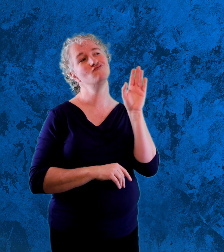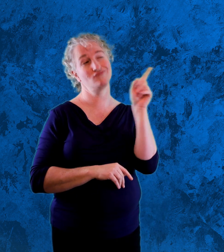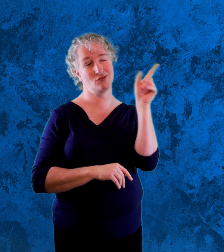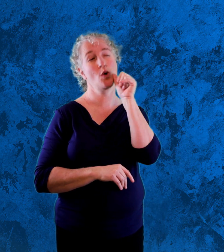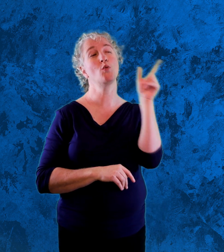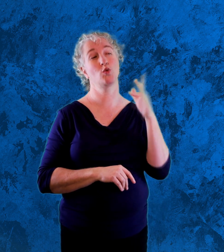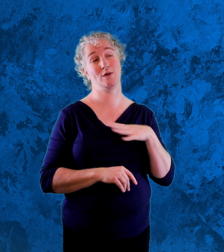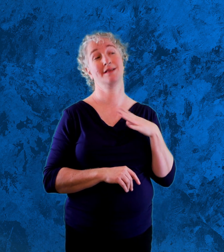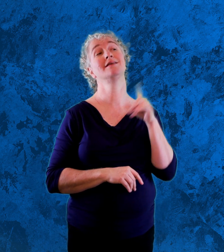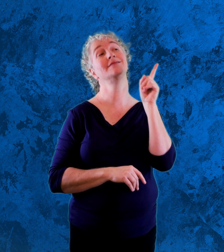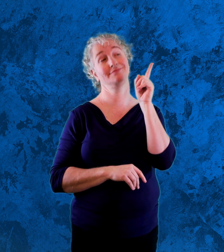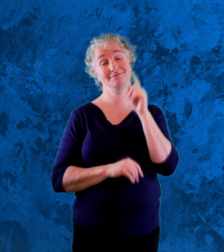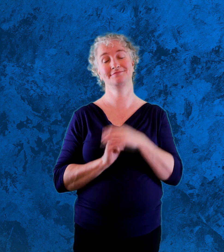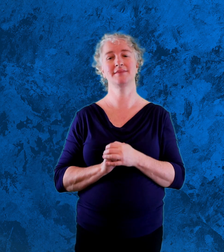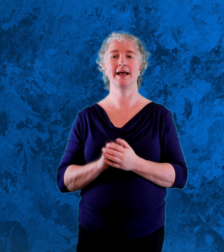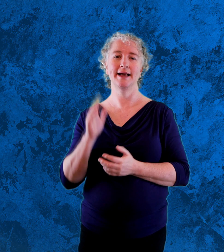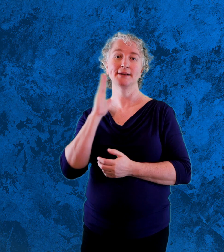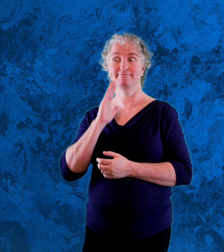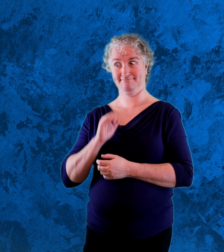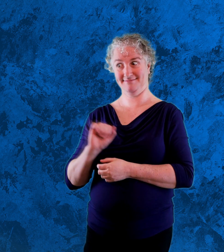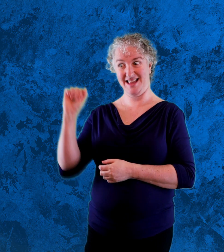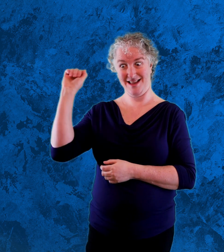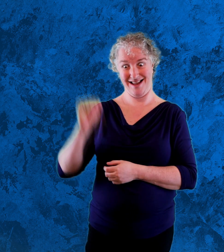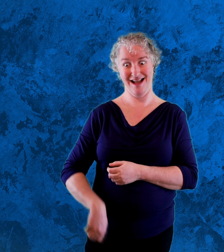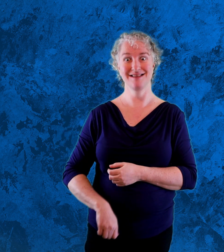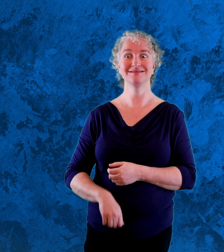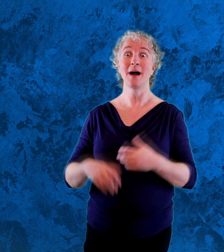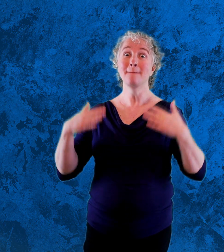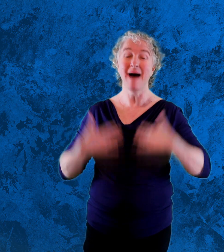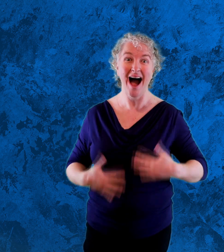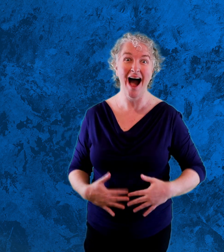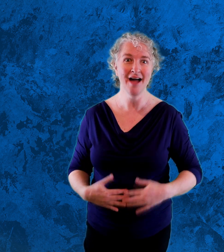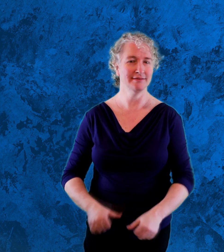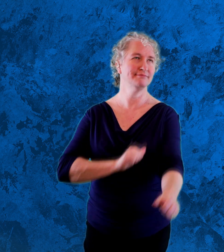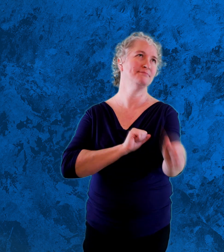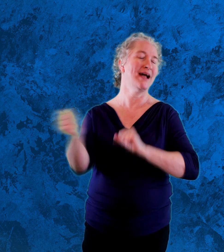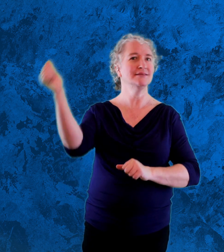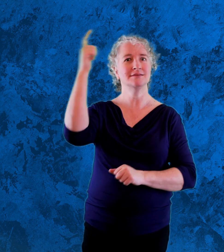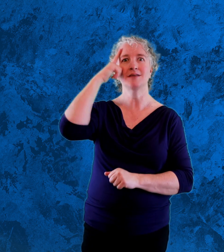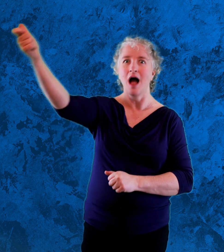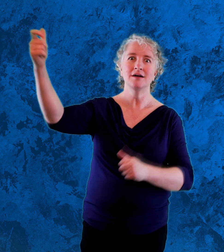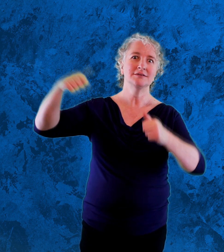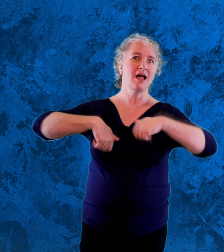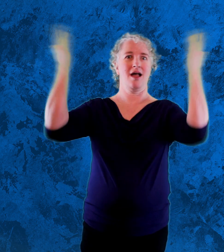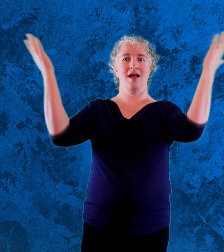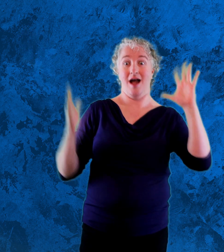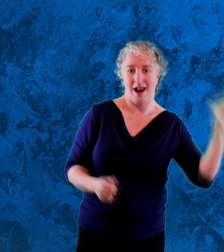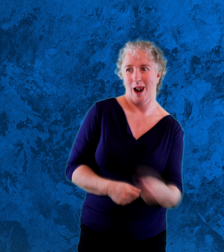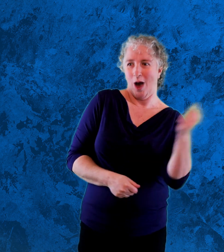you need, Mum, said Ben cheekily. A bath, replied Mum. That's the best idea you've had all week.